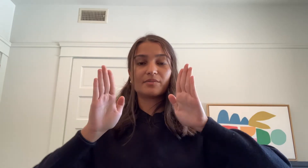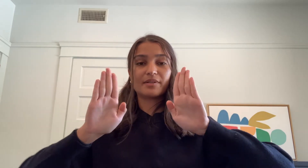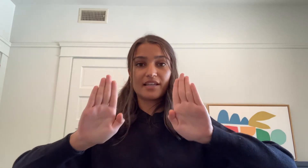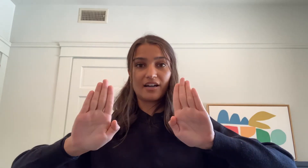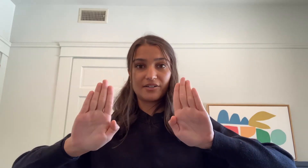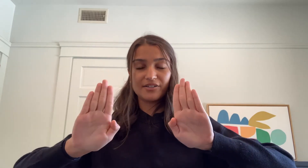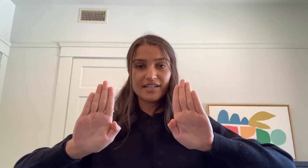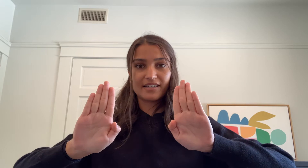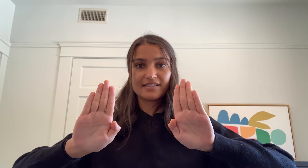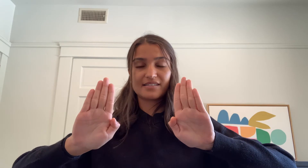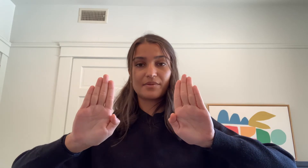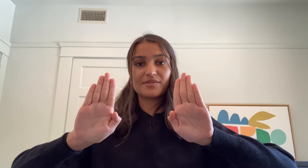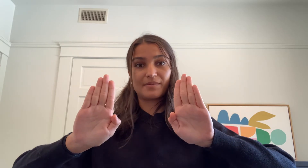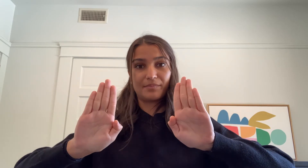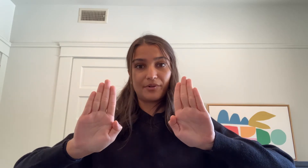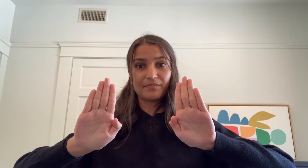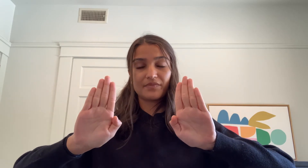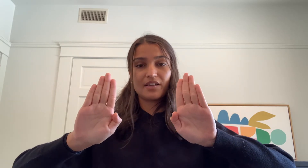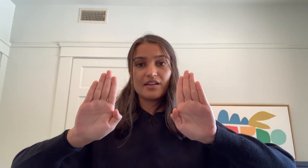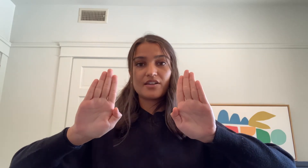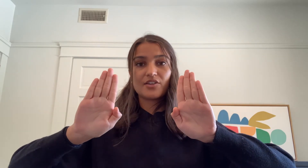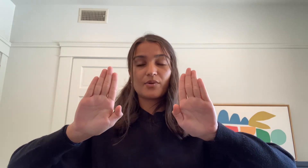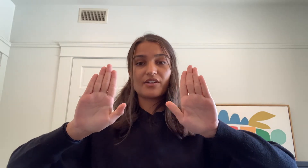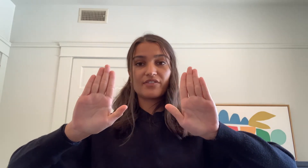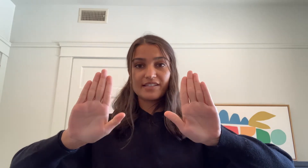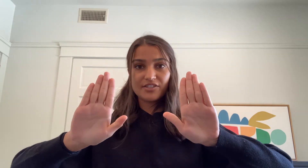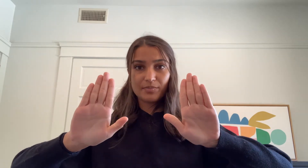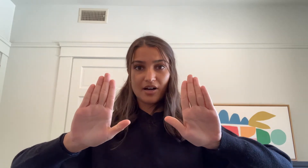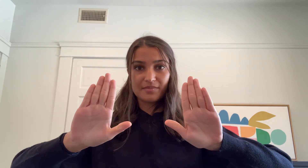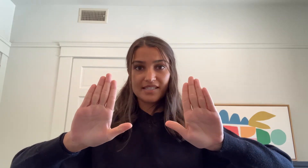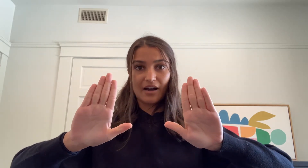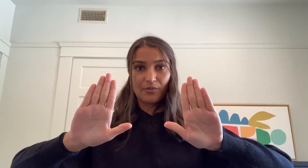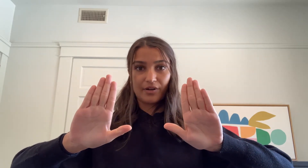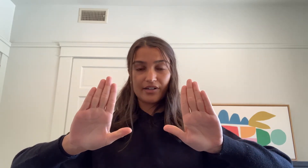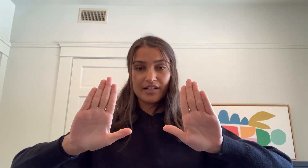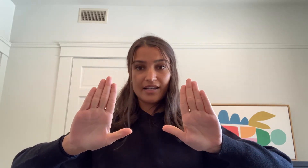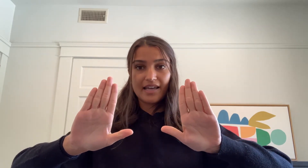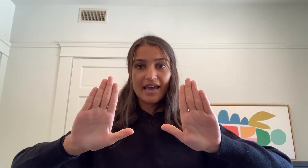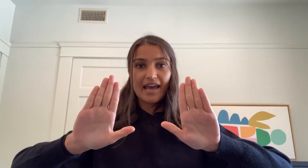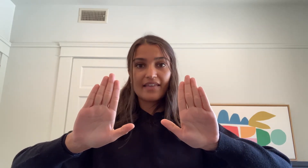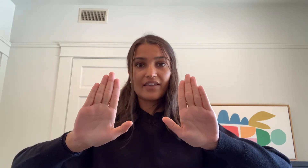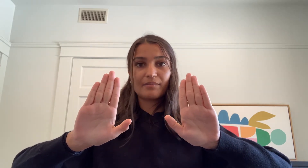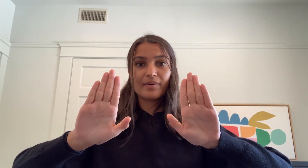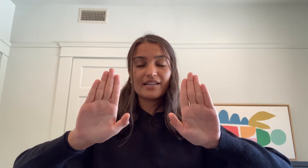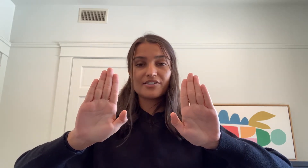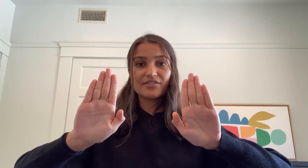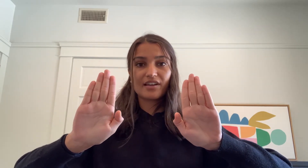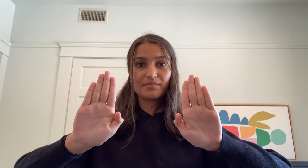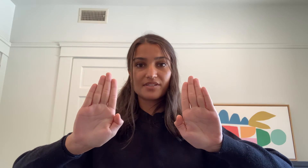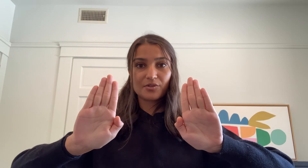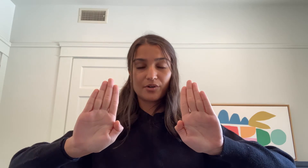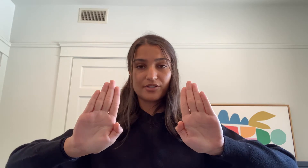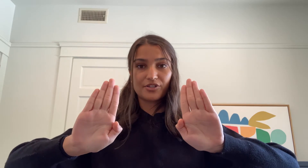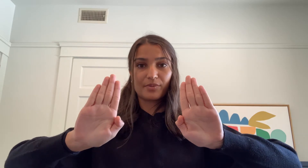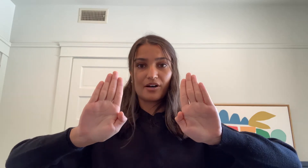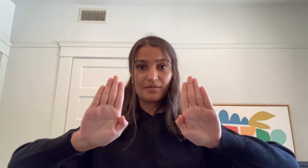Patako and it's the most simple. You want to face your palms outward and then bend your thumbs towards your palms